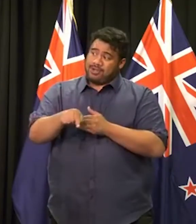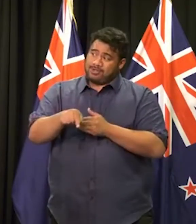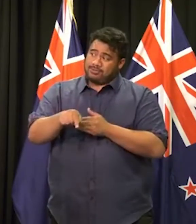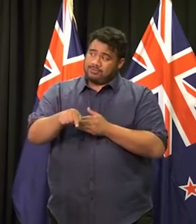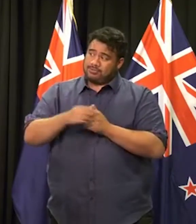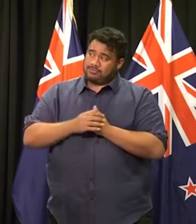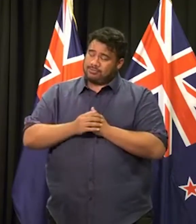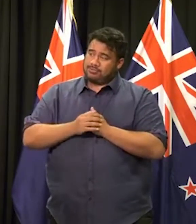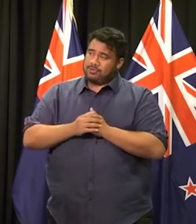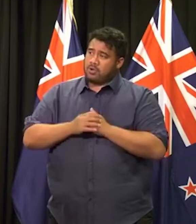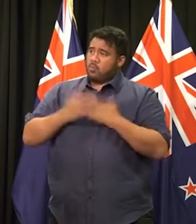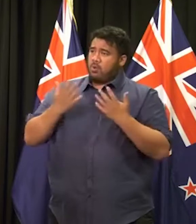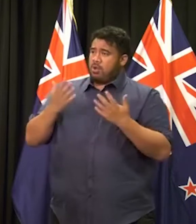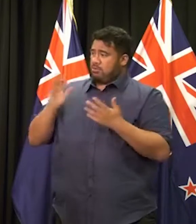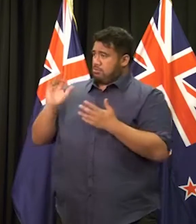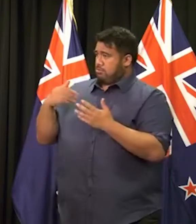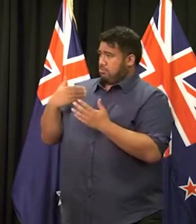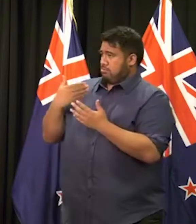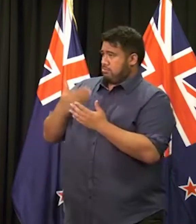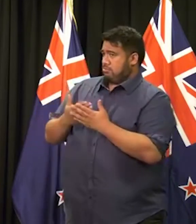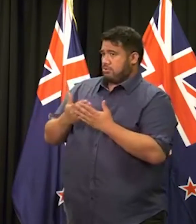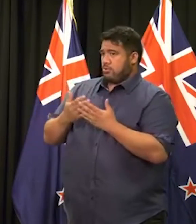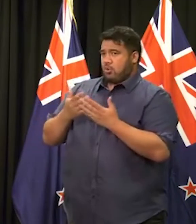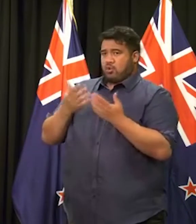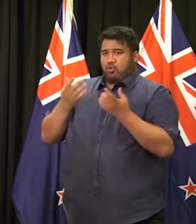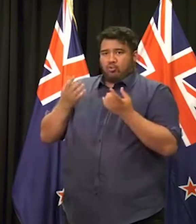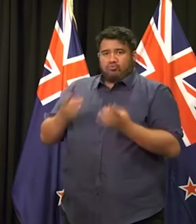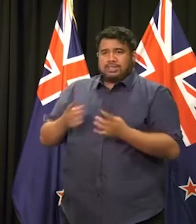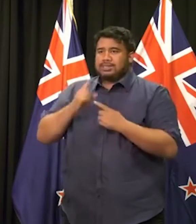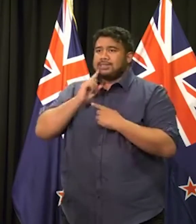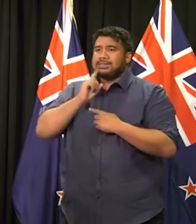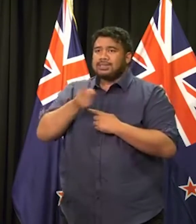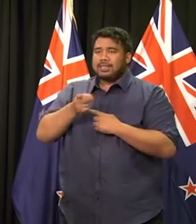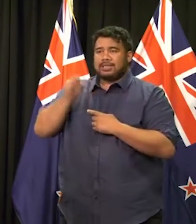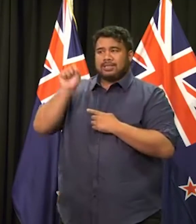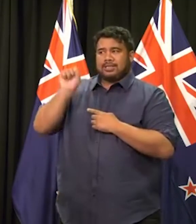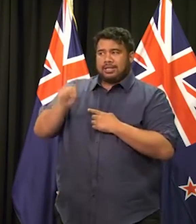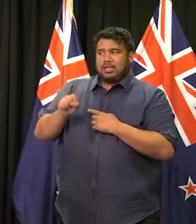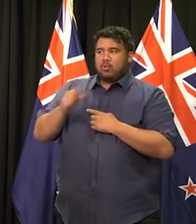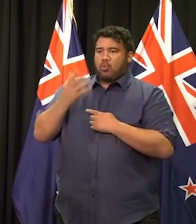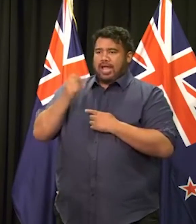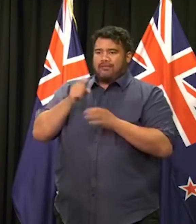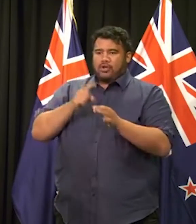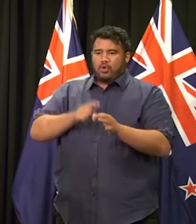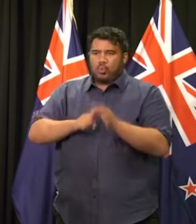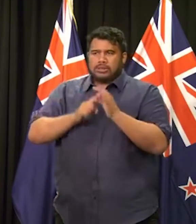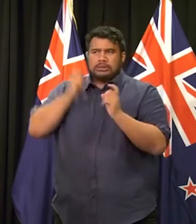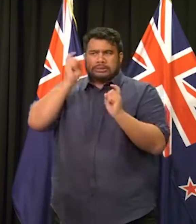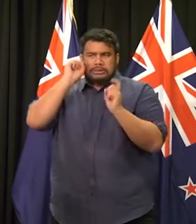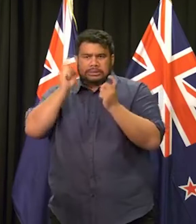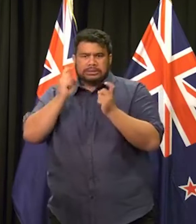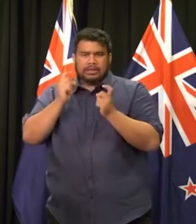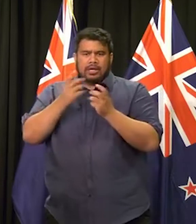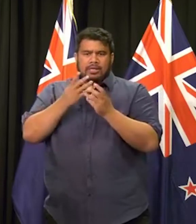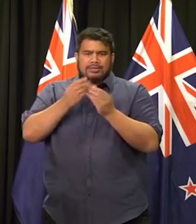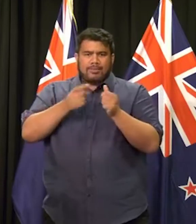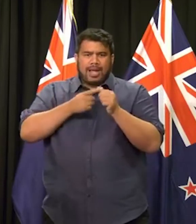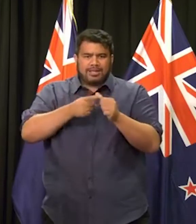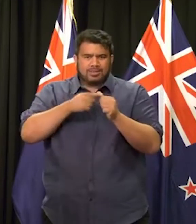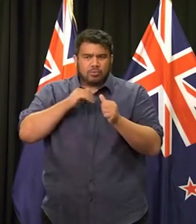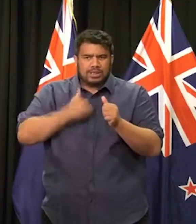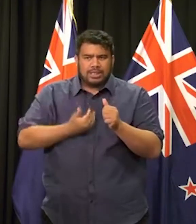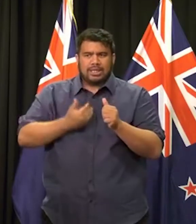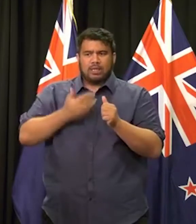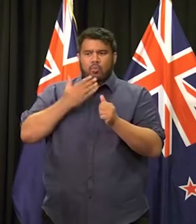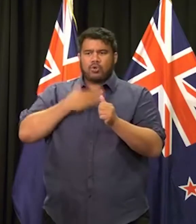uh, uh, uh, over the course of a number of days, I've acknowledged that there are questions that have been raised that we know that we need to give assurances to